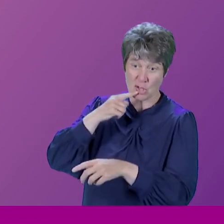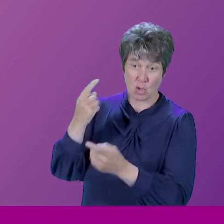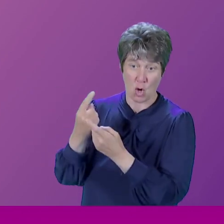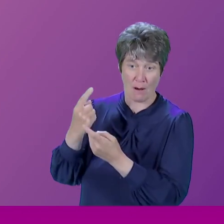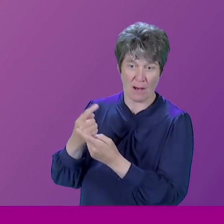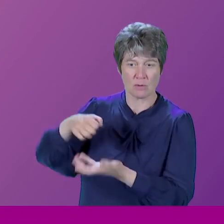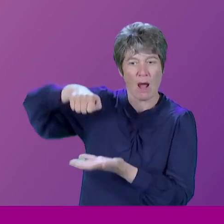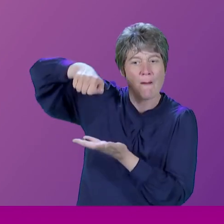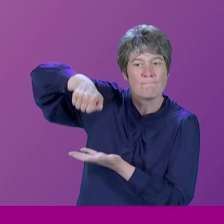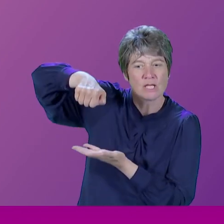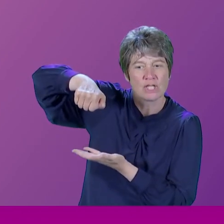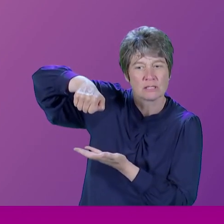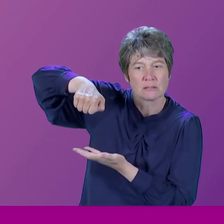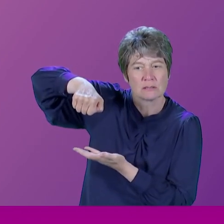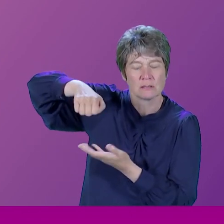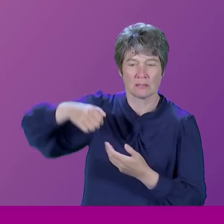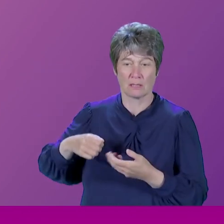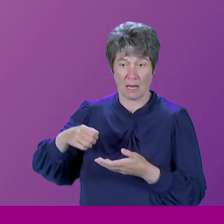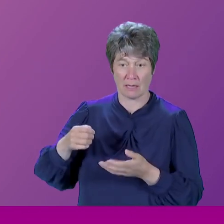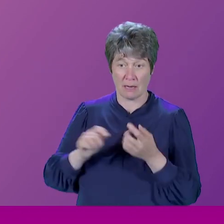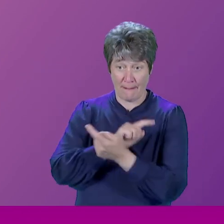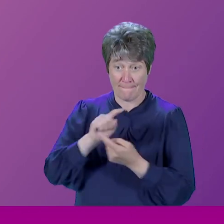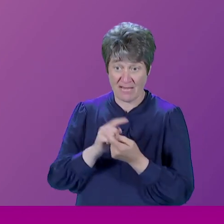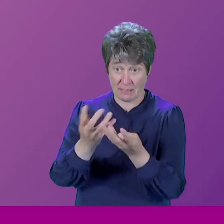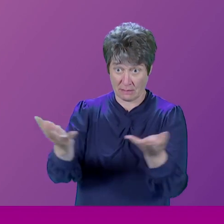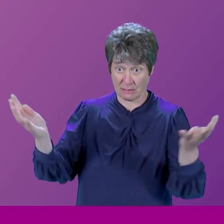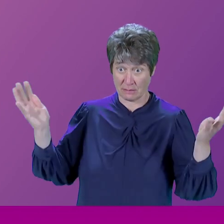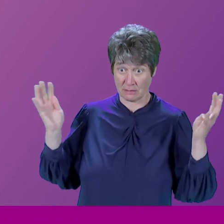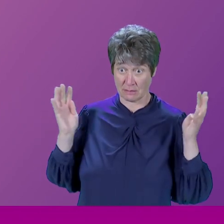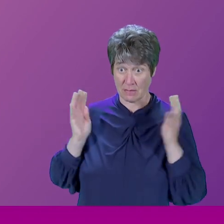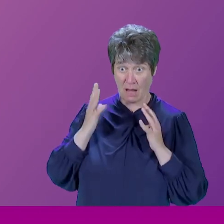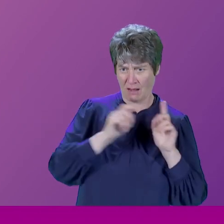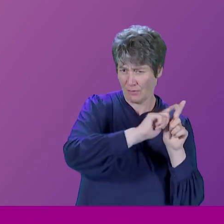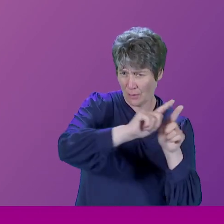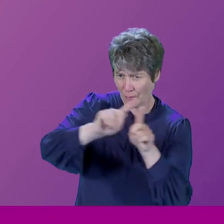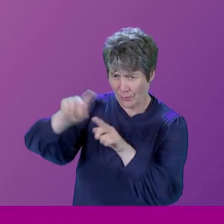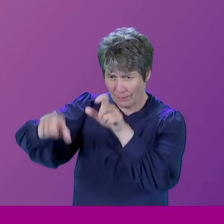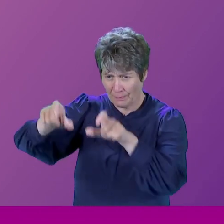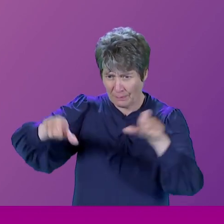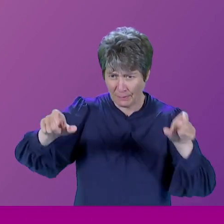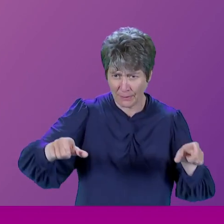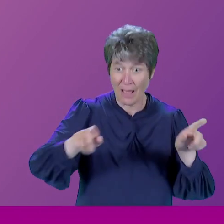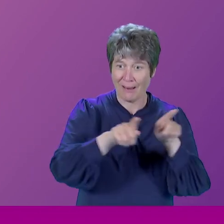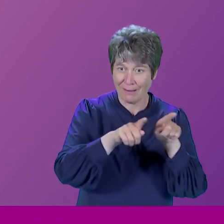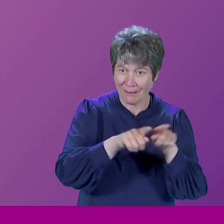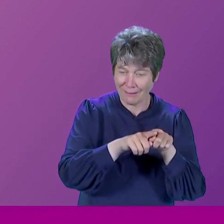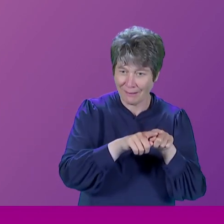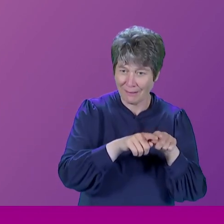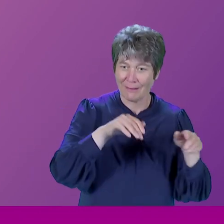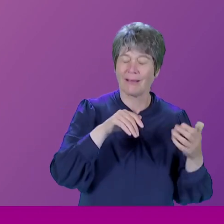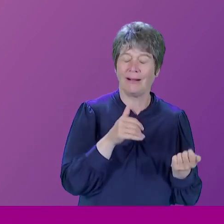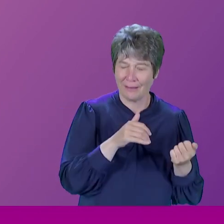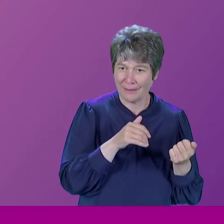And Inland Revenue would have a view. And the Treasury civil servants would have a view. And it would have consequences of public spending. you know, you'd have 17 people in the room.